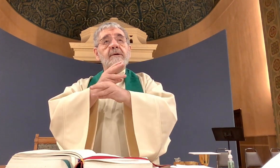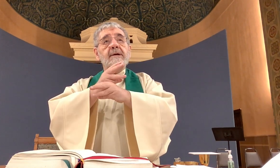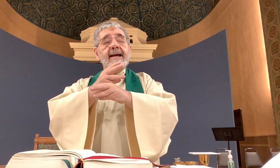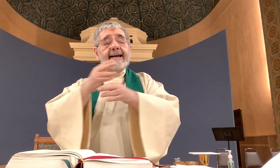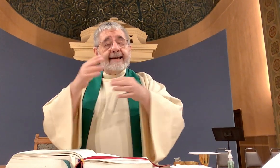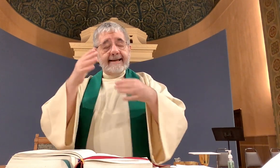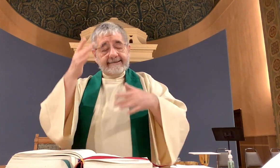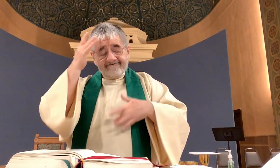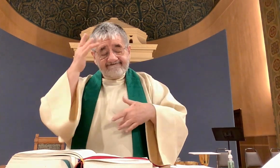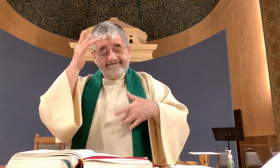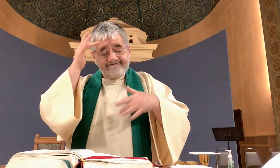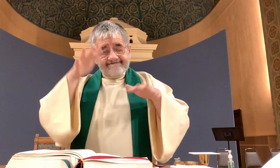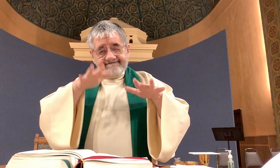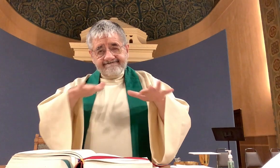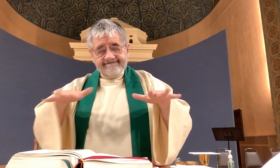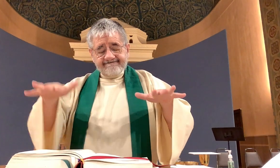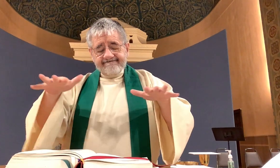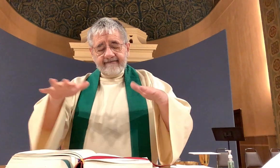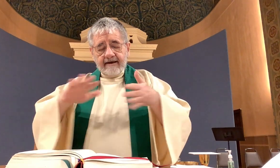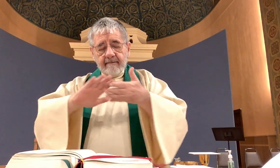and the ill become healthy